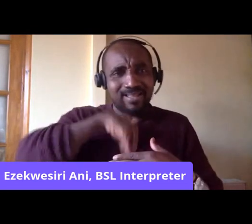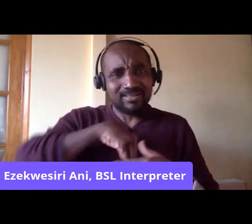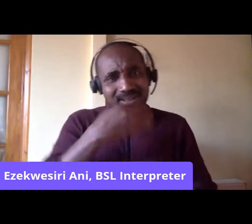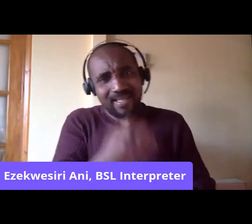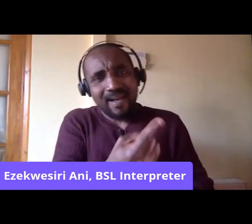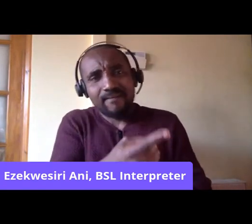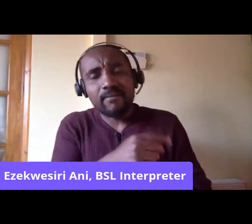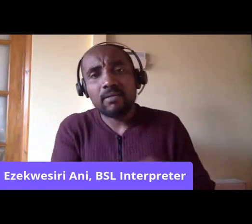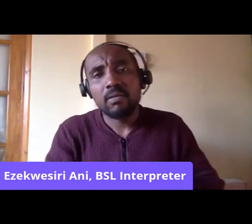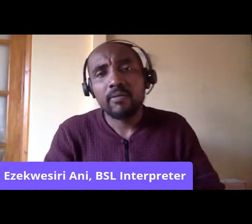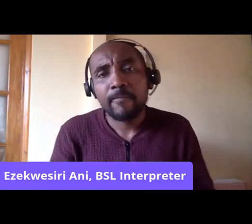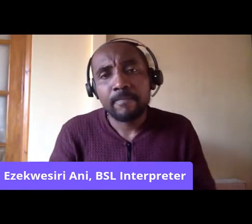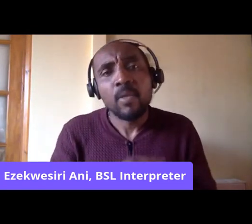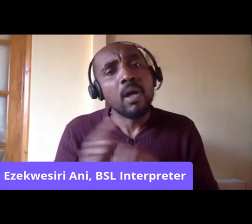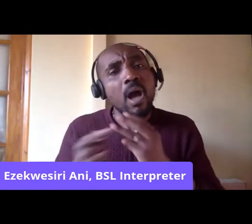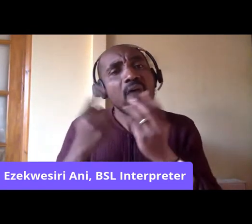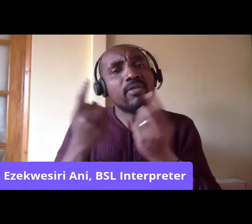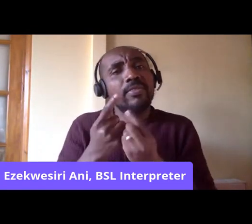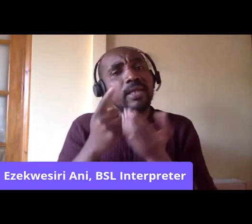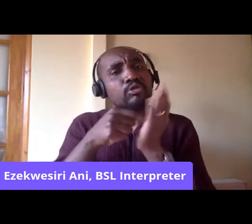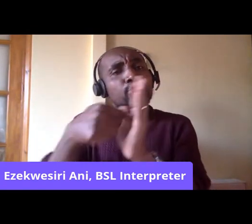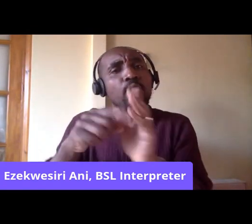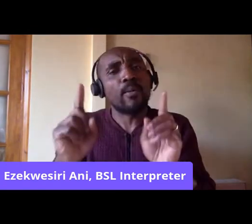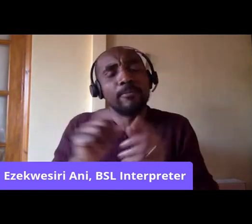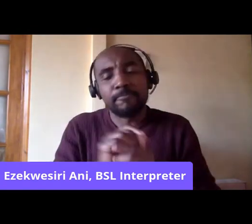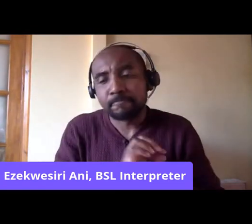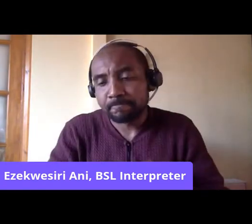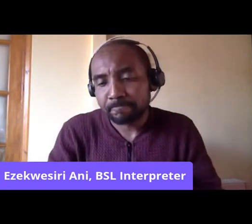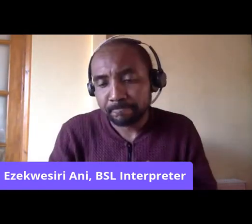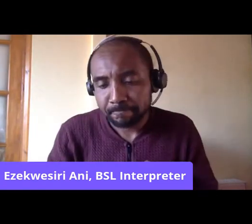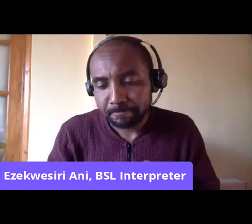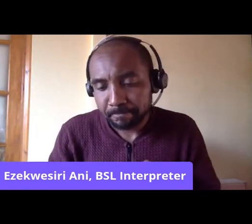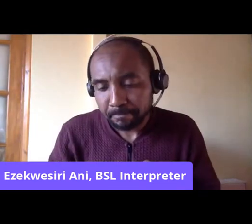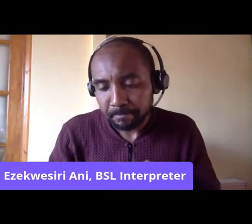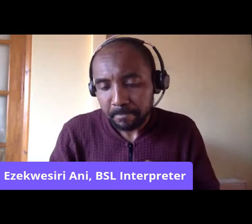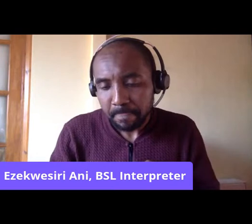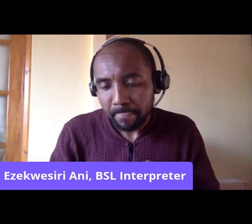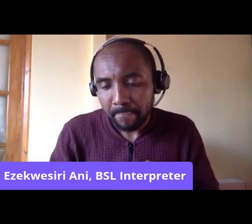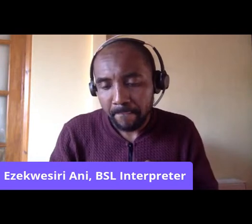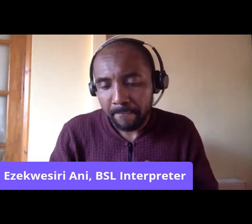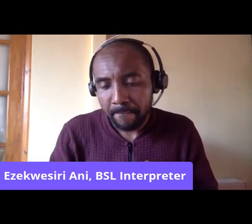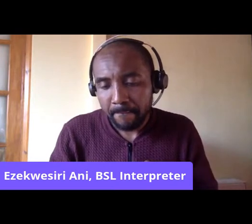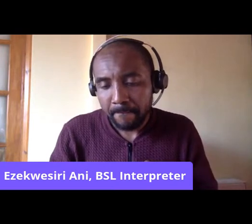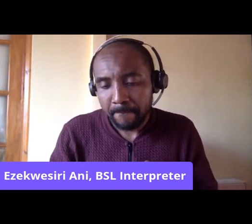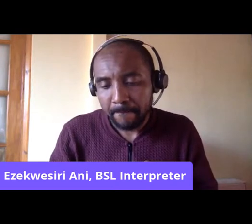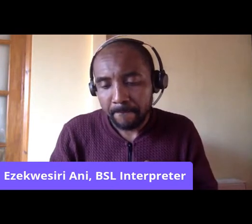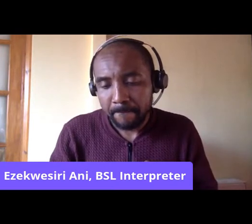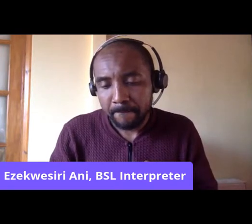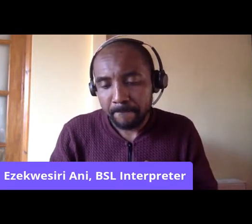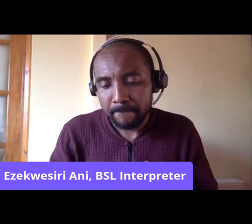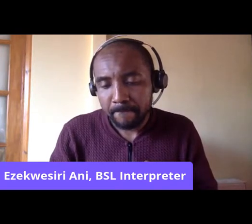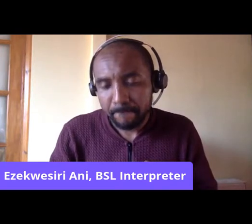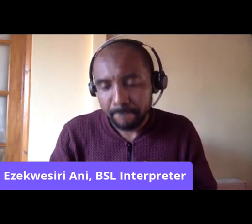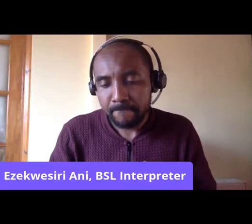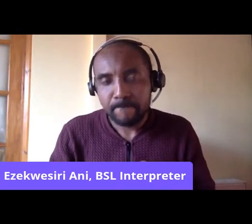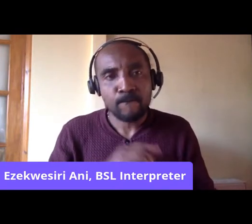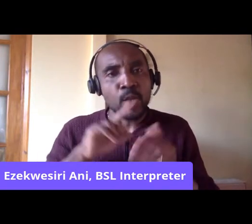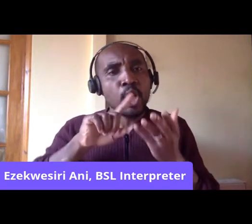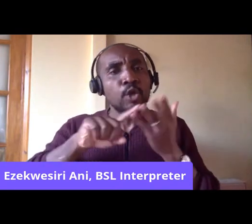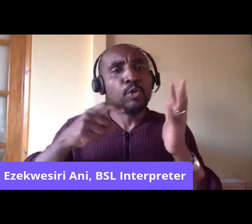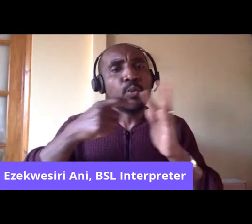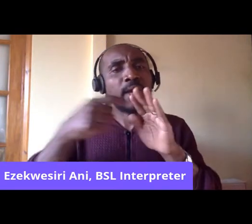it shows is that immigration needs to be talked about,